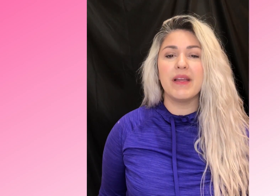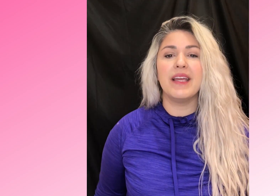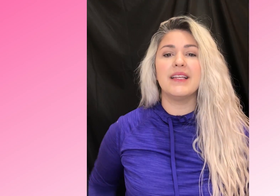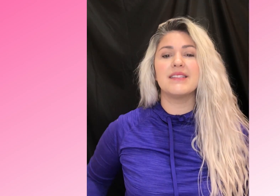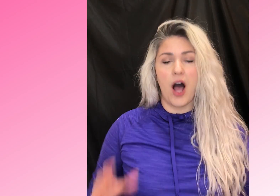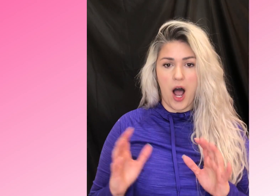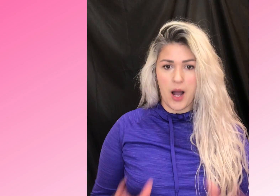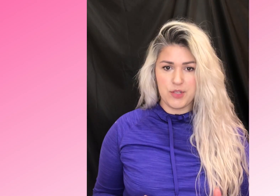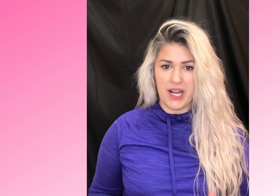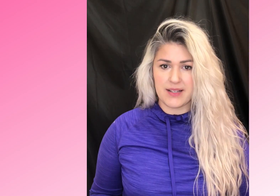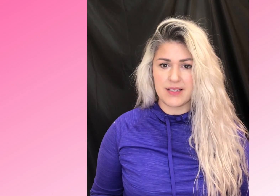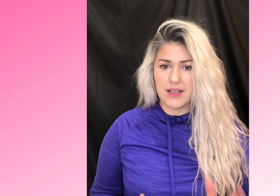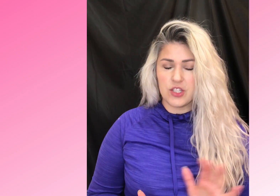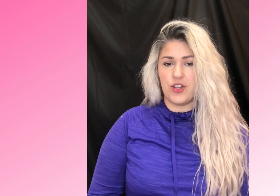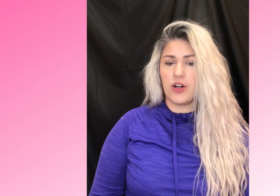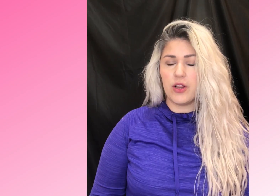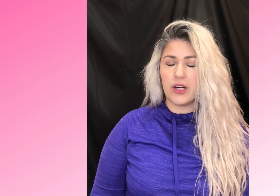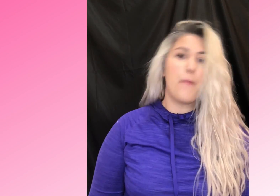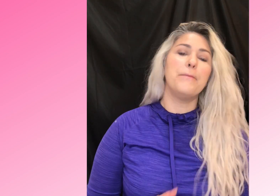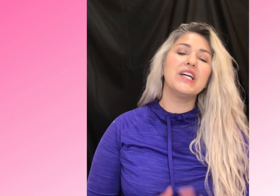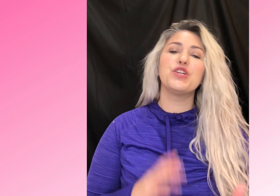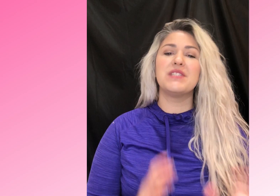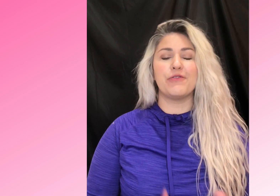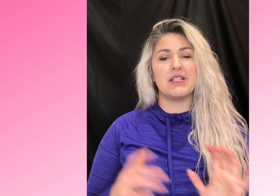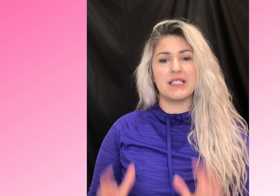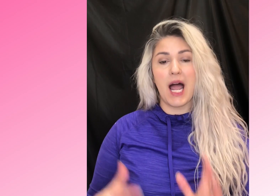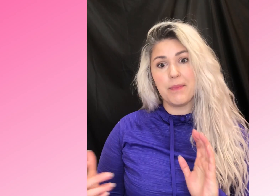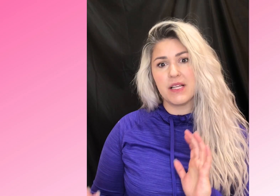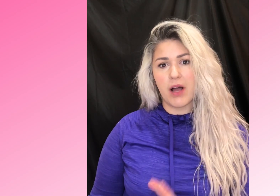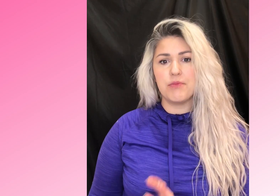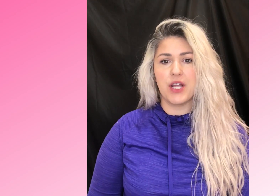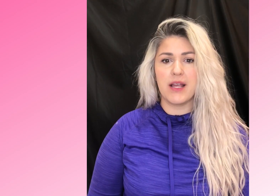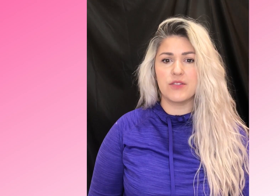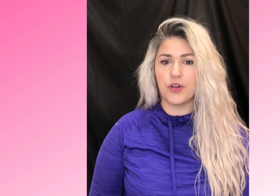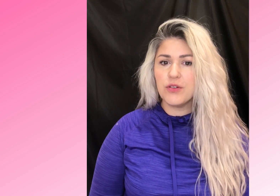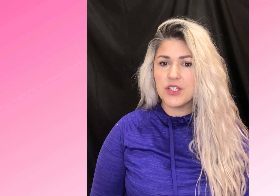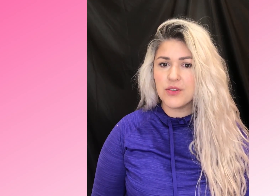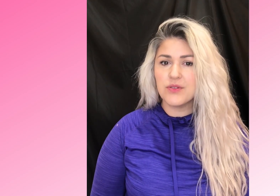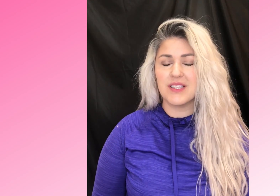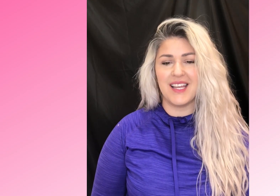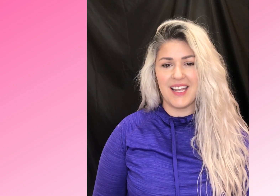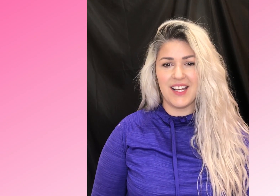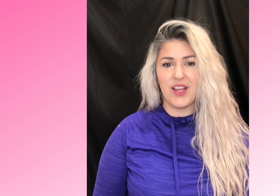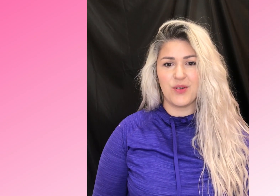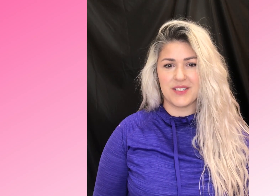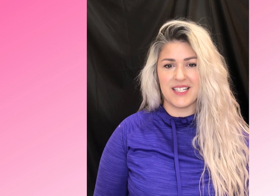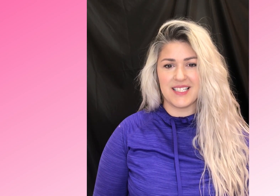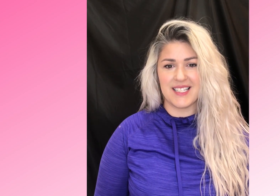is objects. So you're going to learn a bunch of different types of objects for you to use in your sentences.